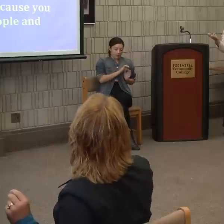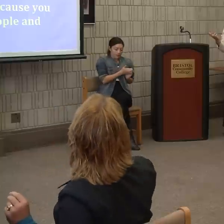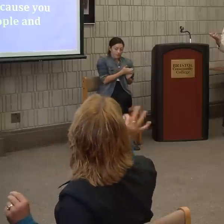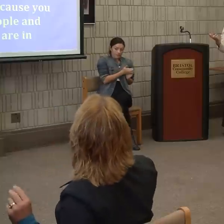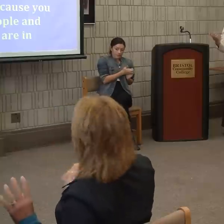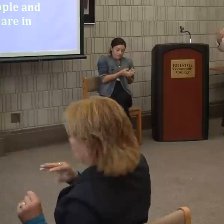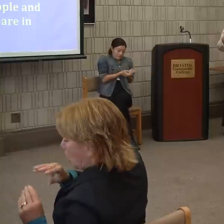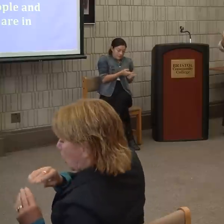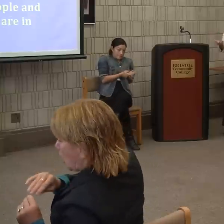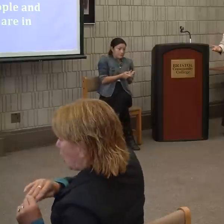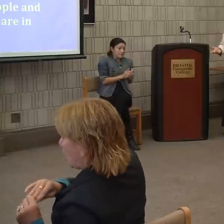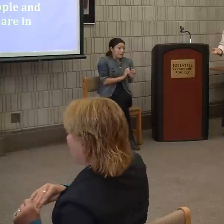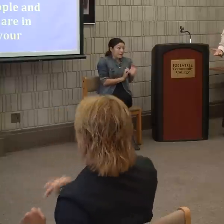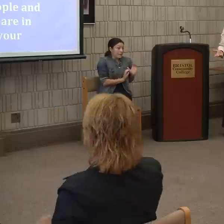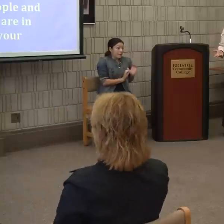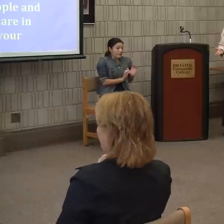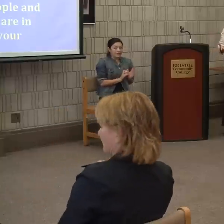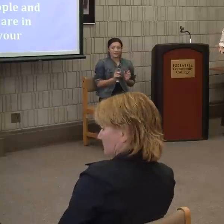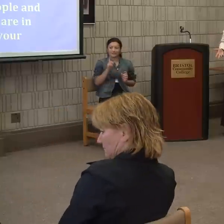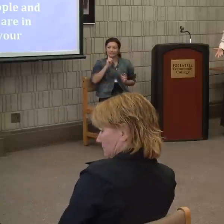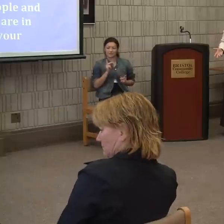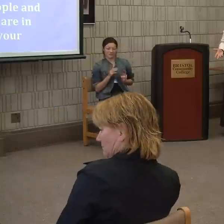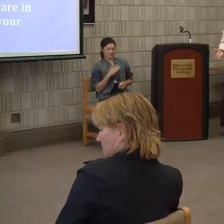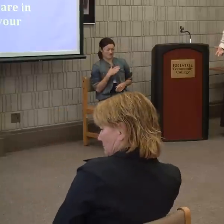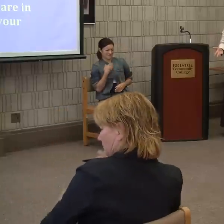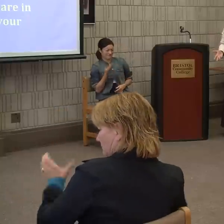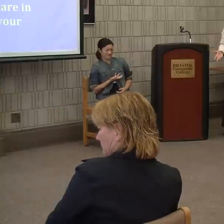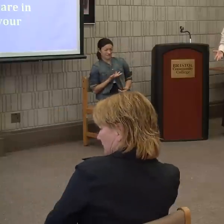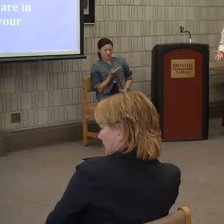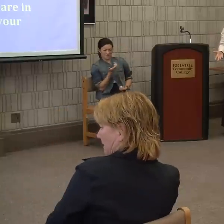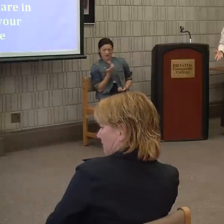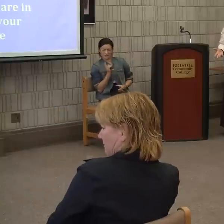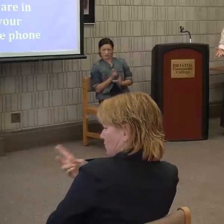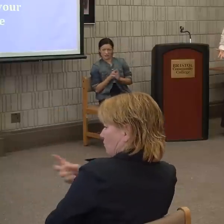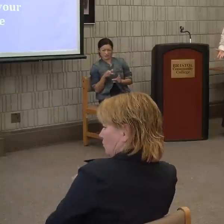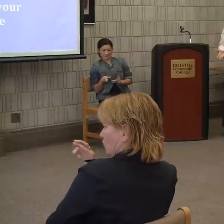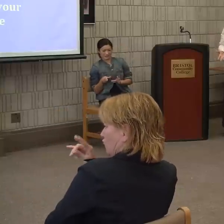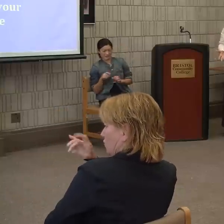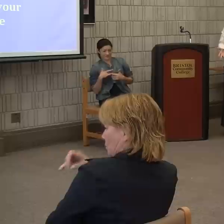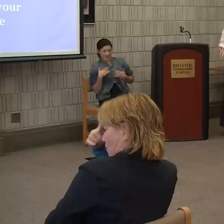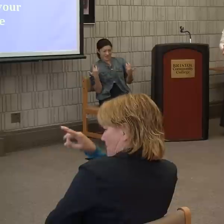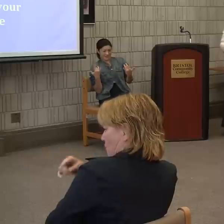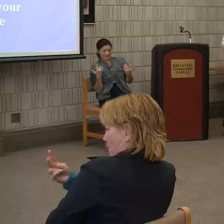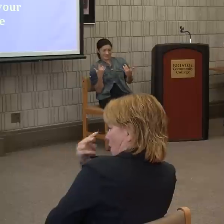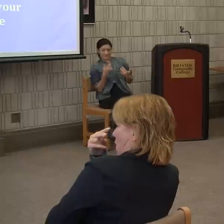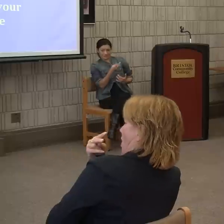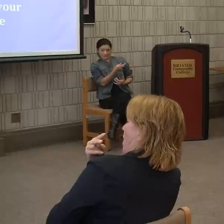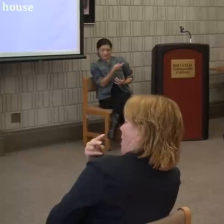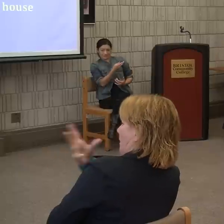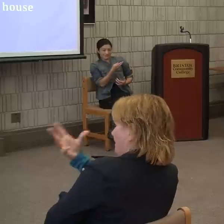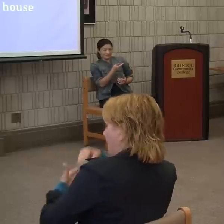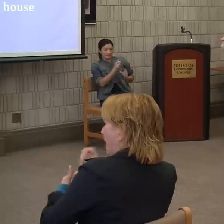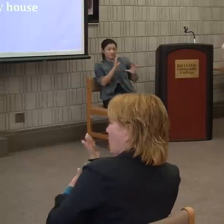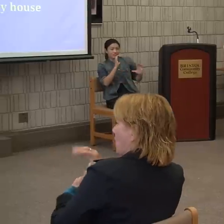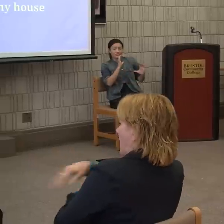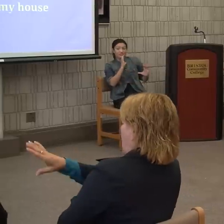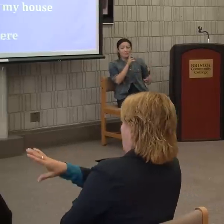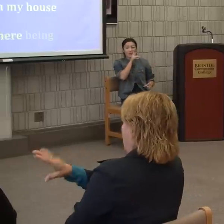people are like, you're in my house now. Why are you here being rude? Get out. And that's different than hearing people aren't invited.